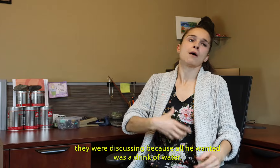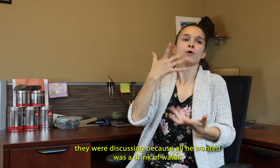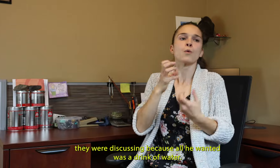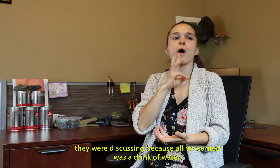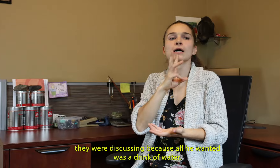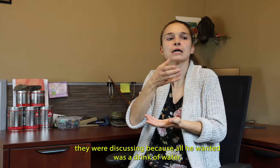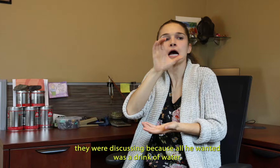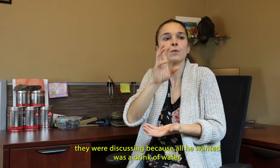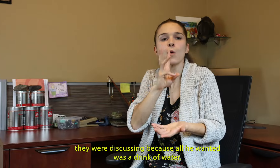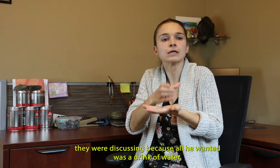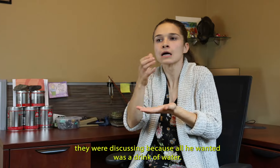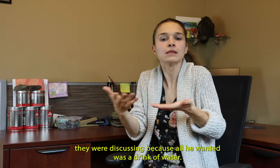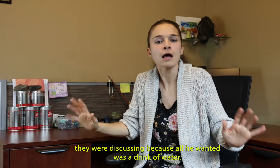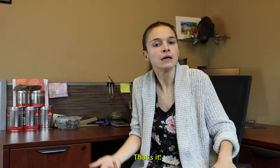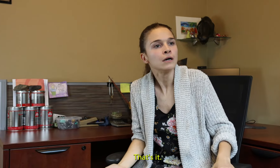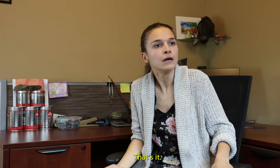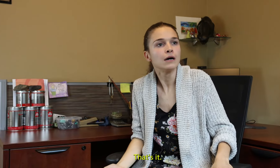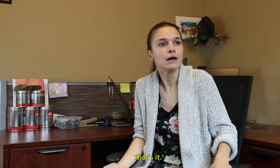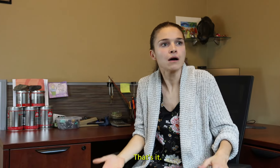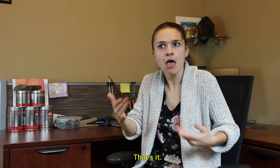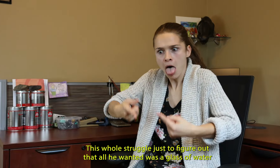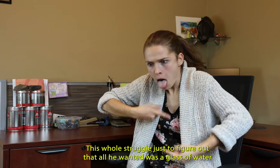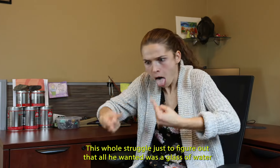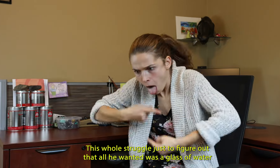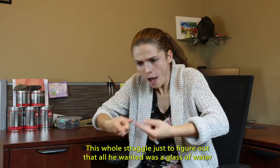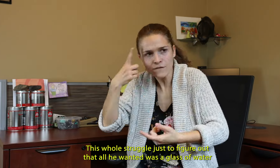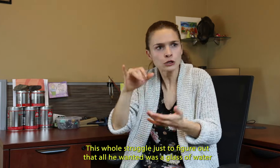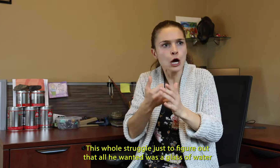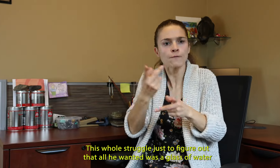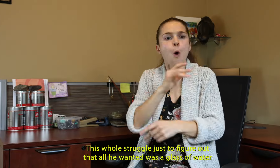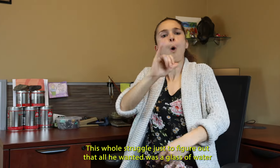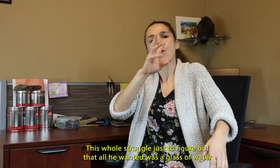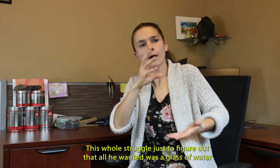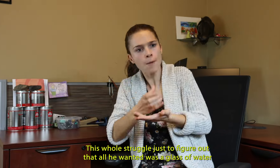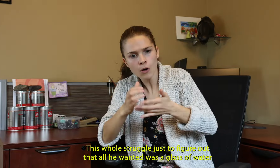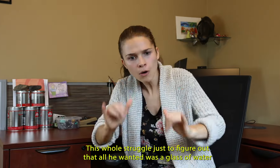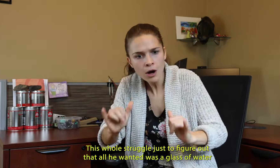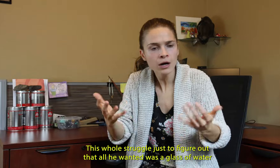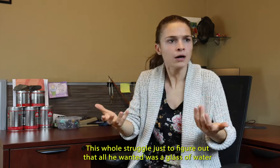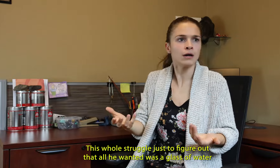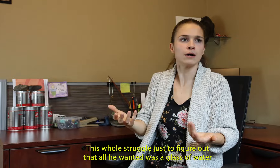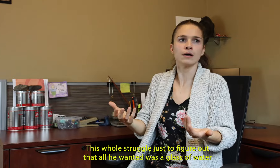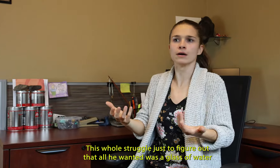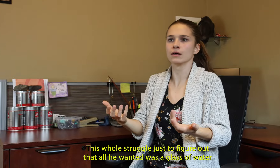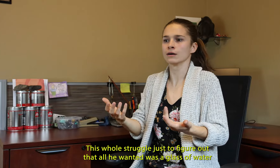disgusted because all he wanted was a drink of water. That's it. This whole struggle just to figure out that all he wanted was a glass of water.